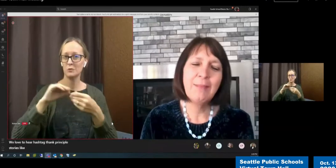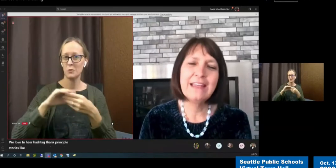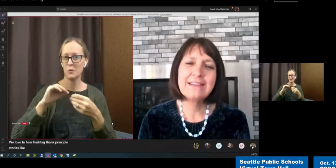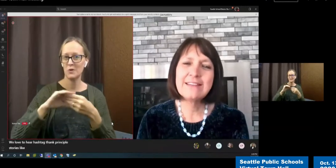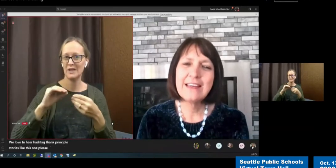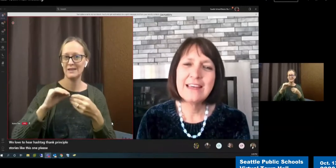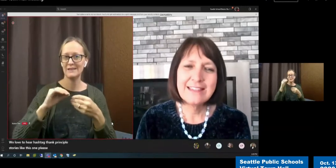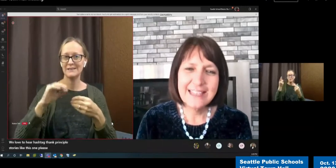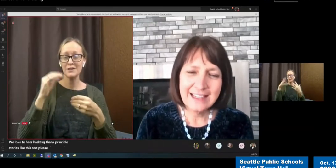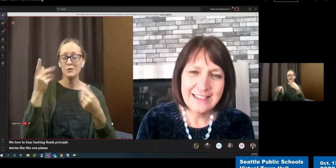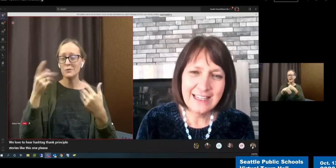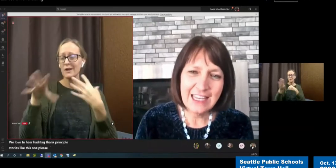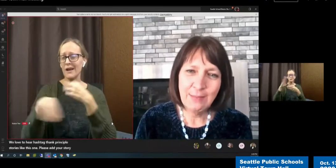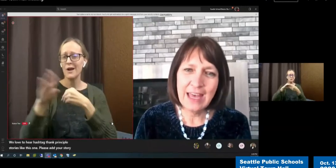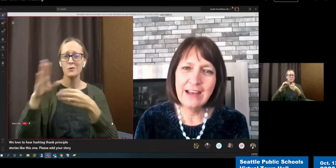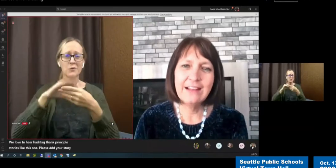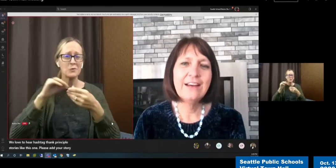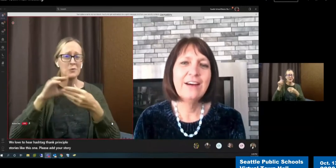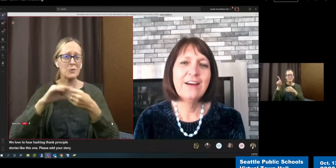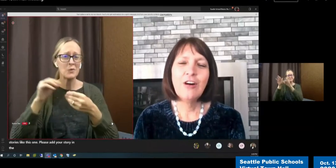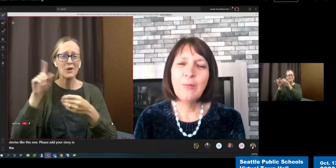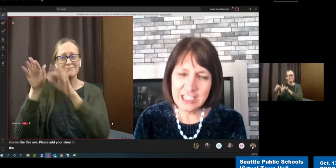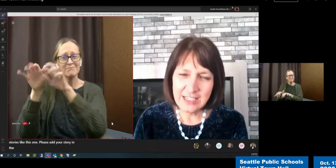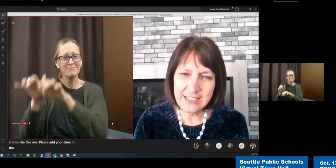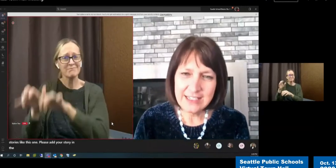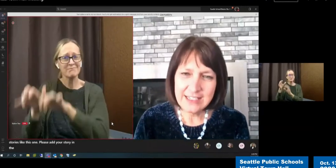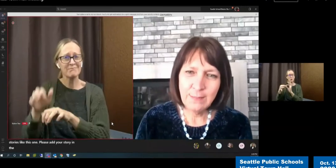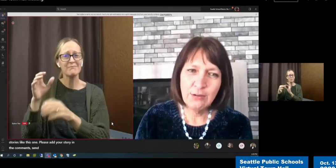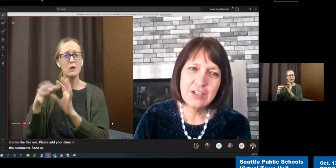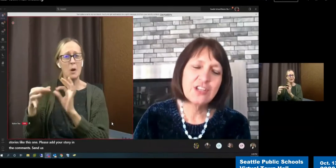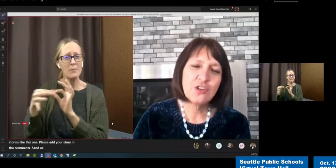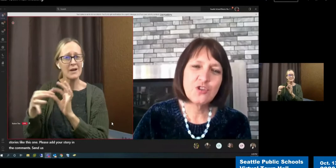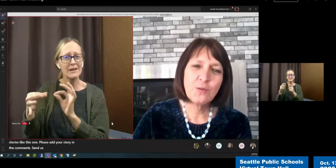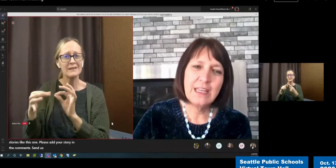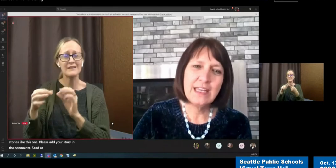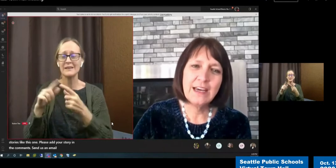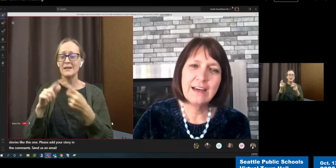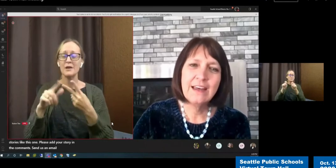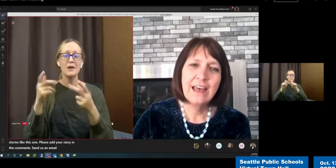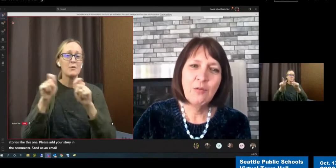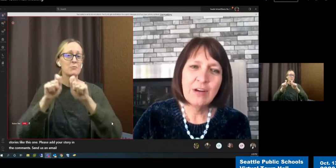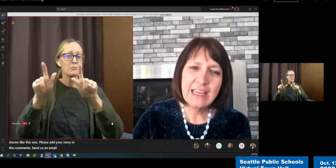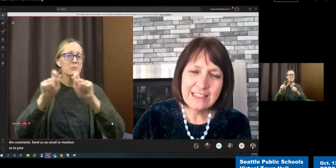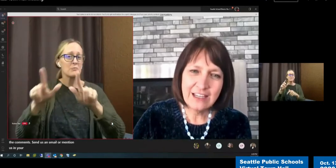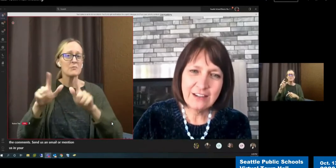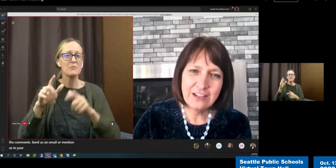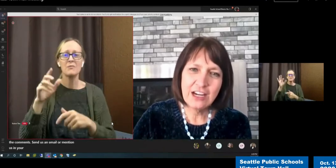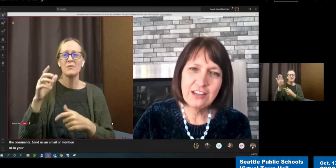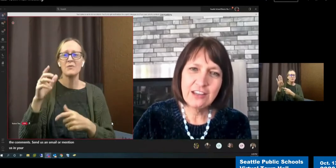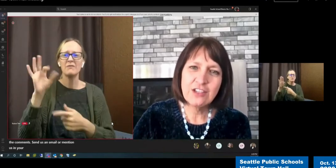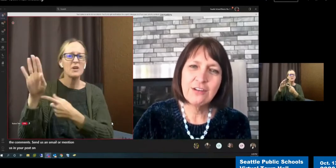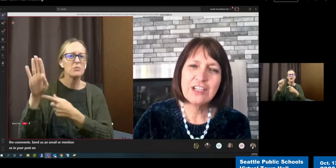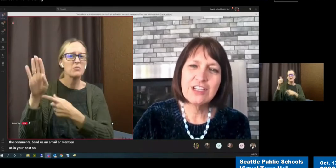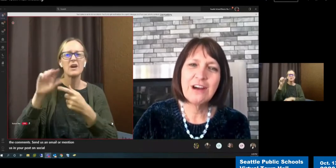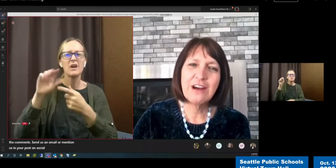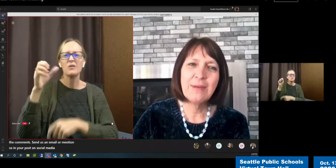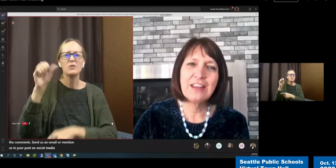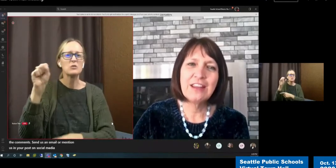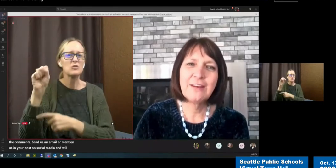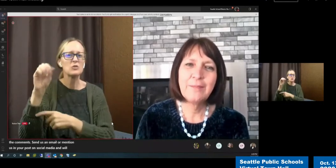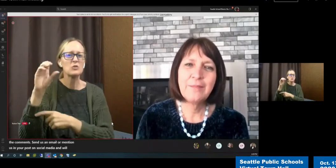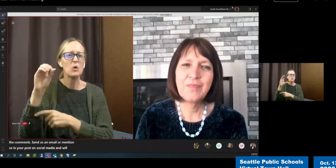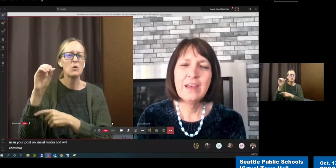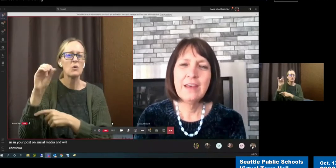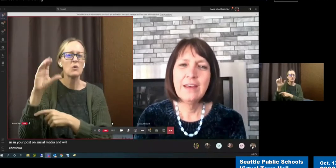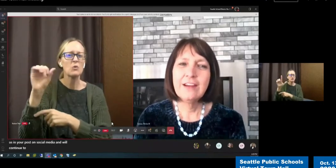comments. Send us an email or mention us in your post on social media and we'll continue to share these stories throughout the month.